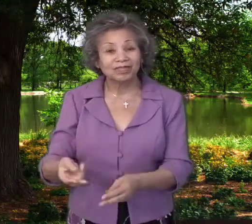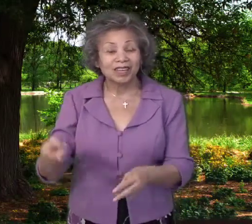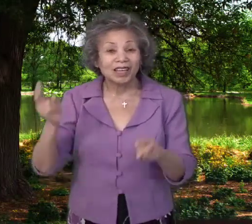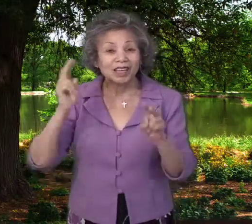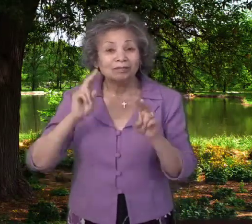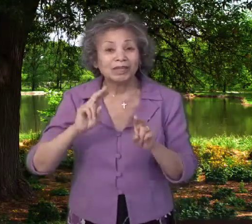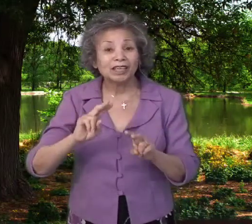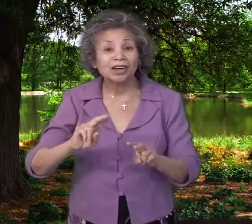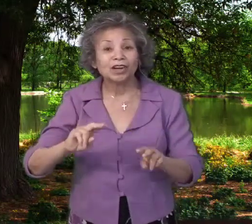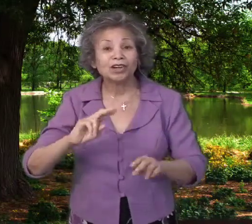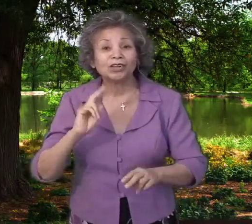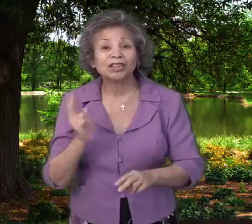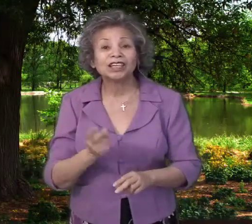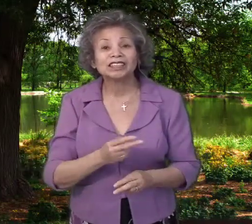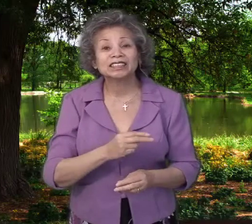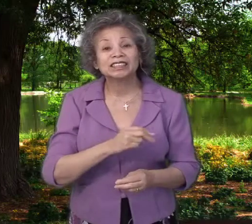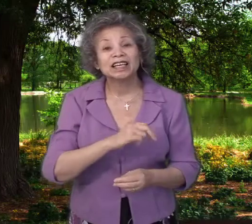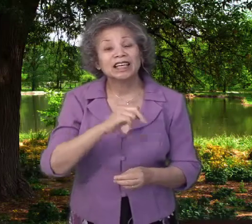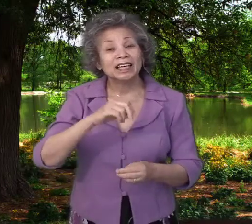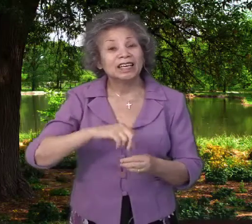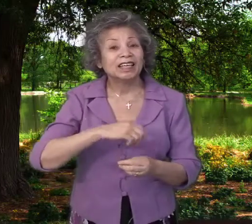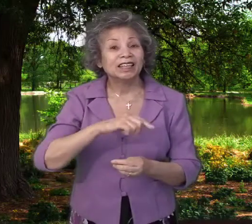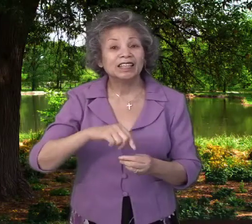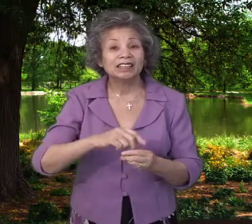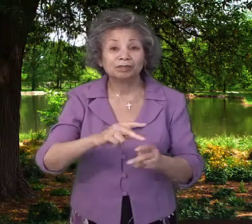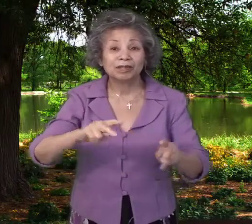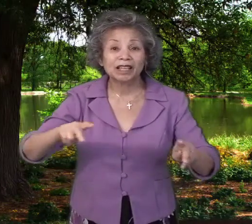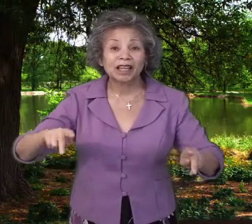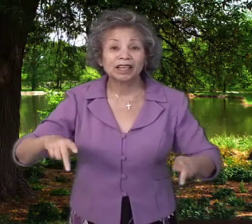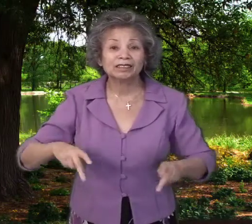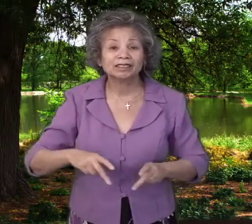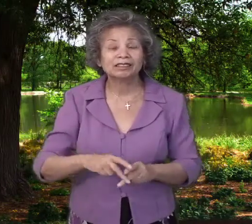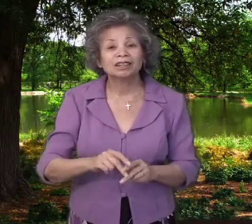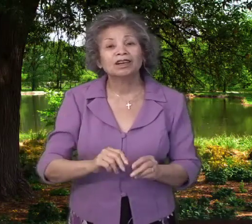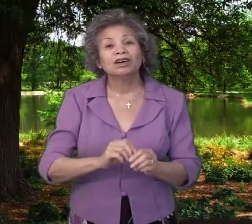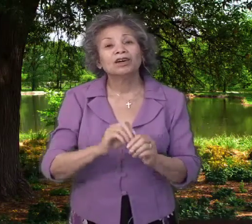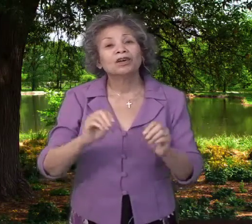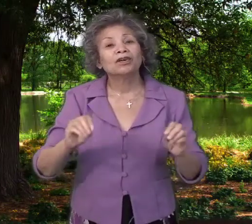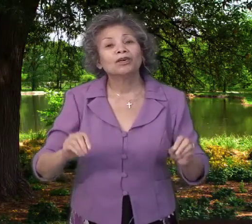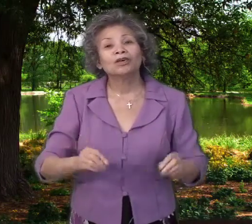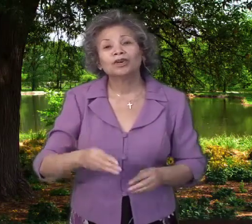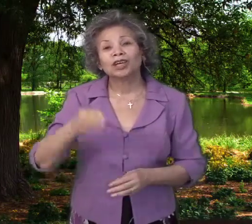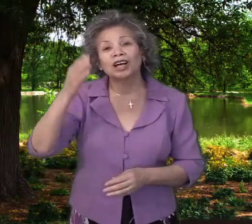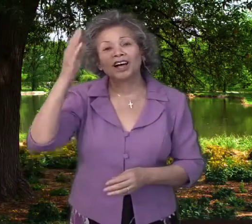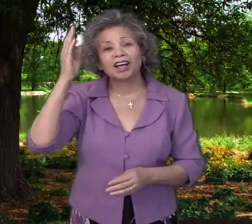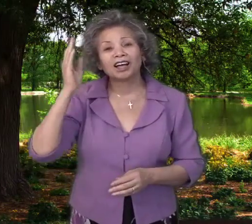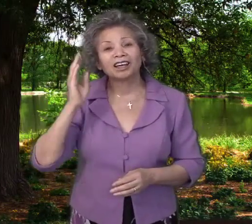Behold us in this place, O God,